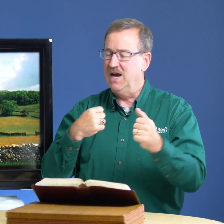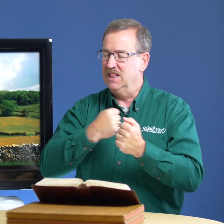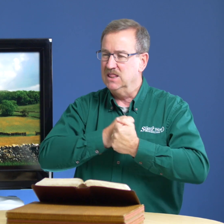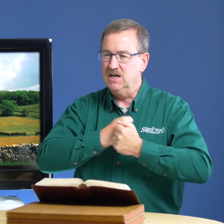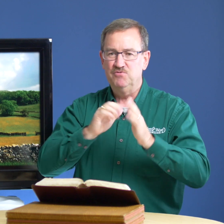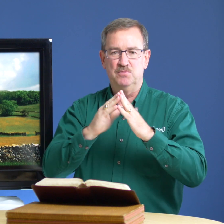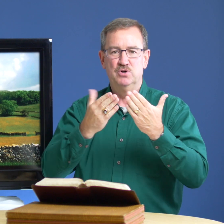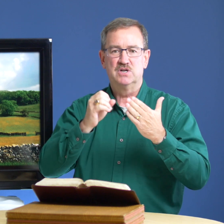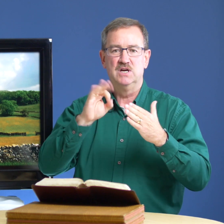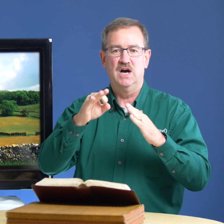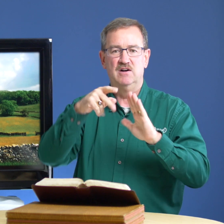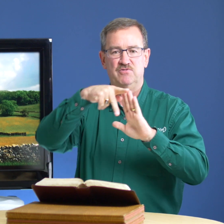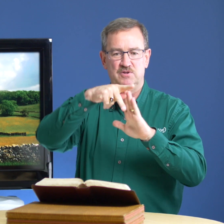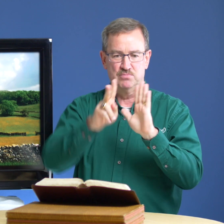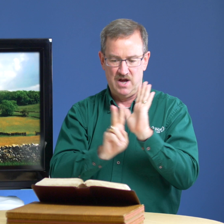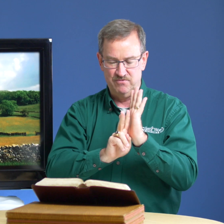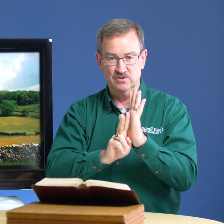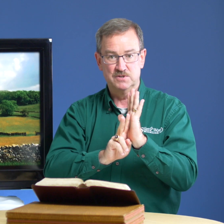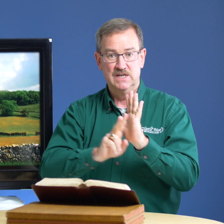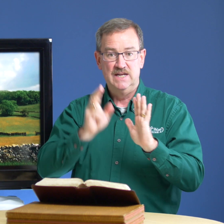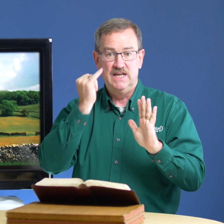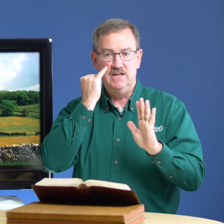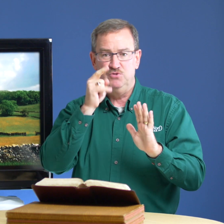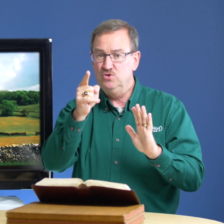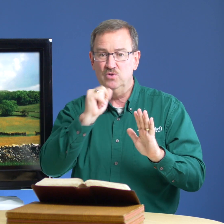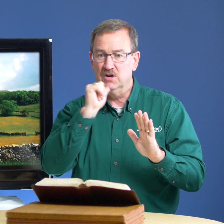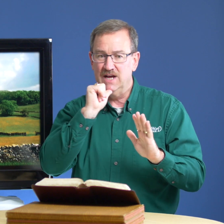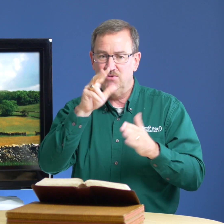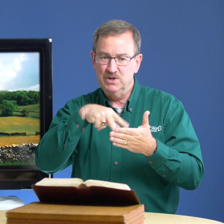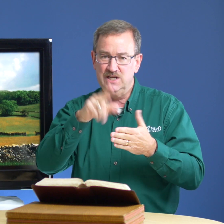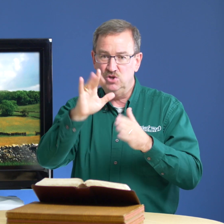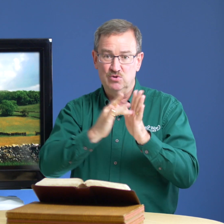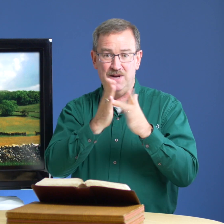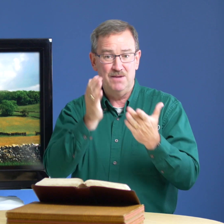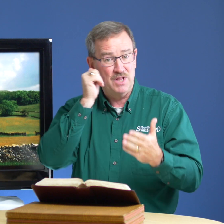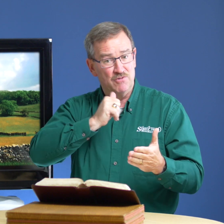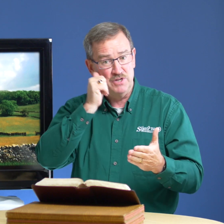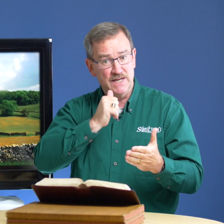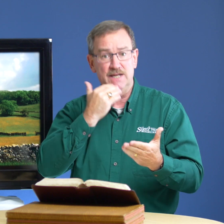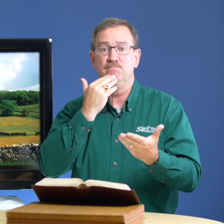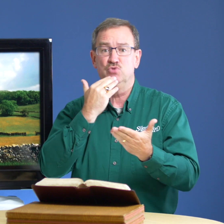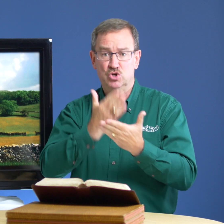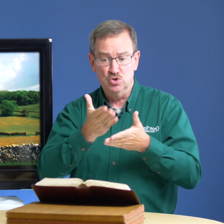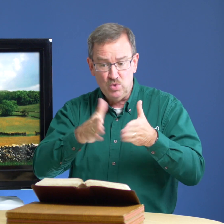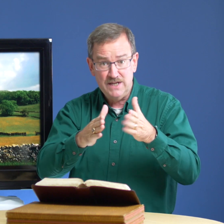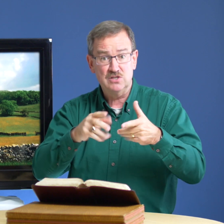i love the book of proverbs if you are not reading your bible every day a good way to